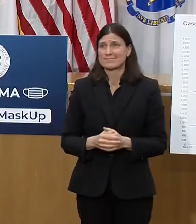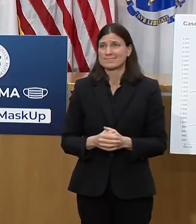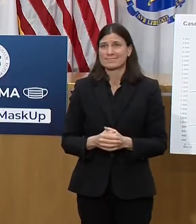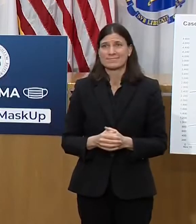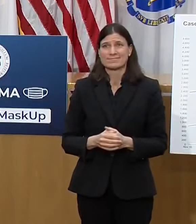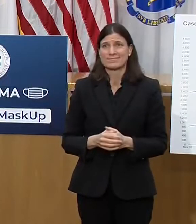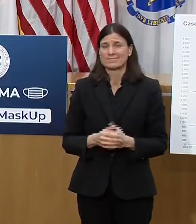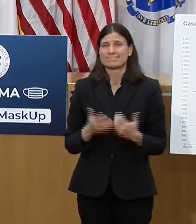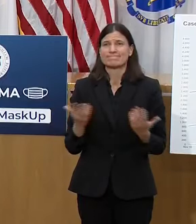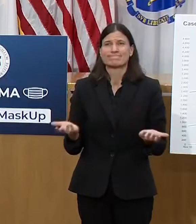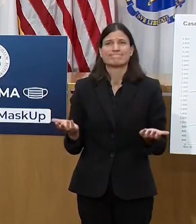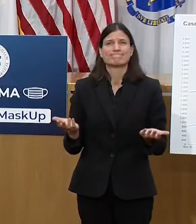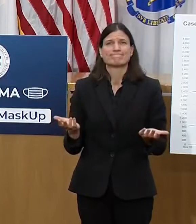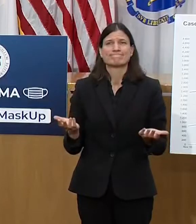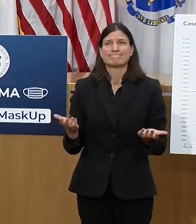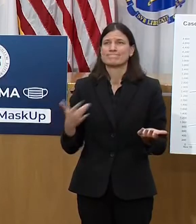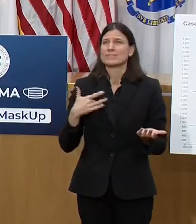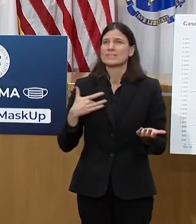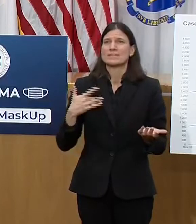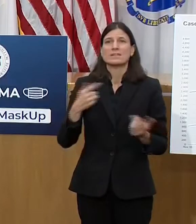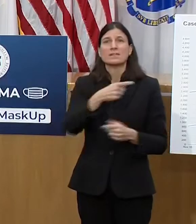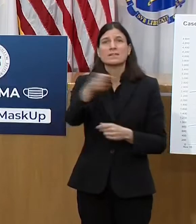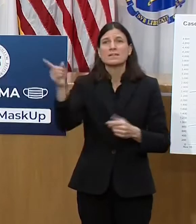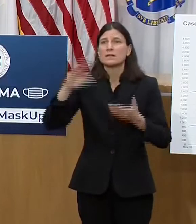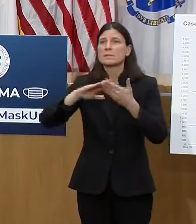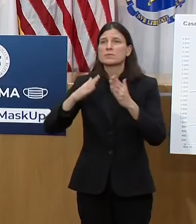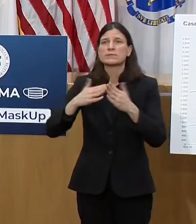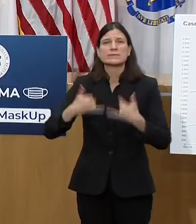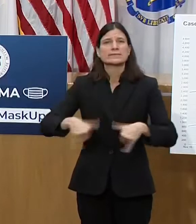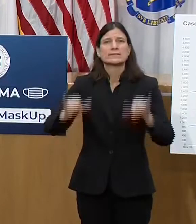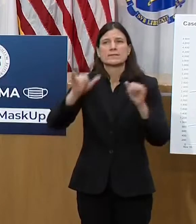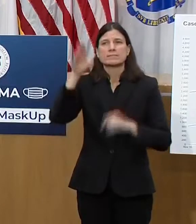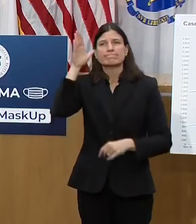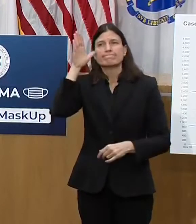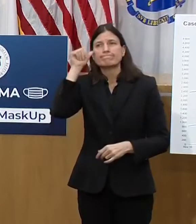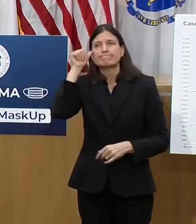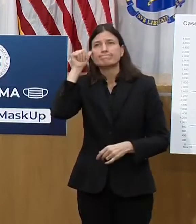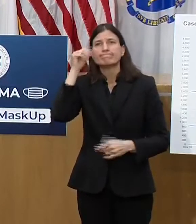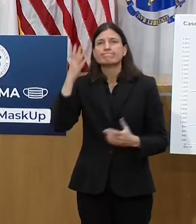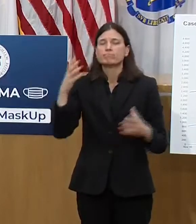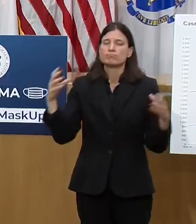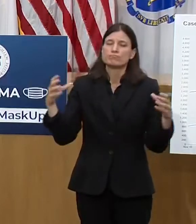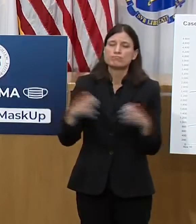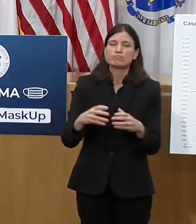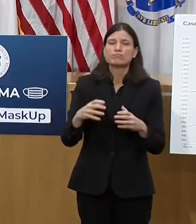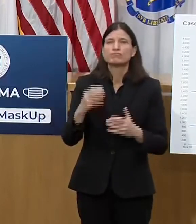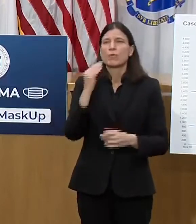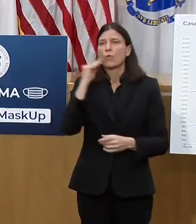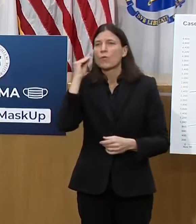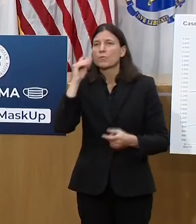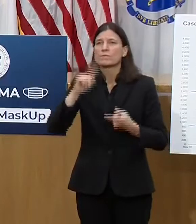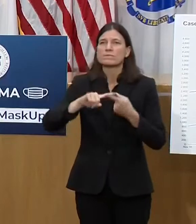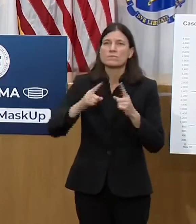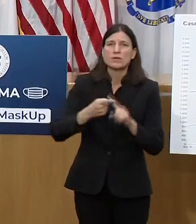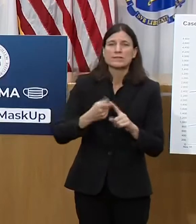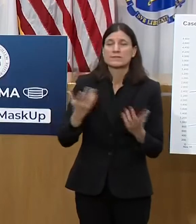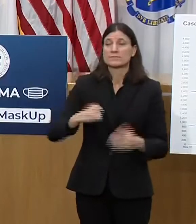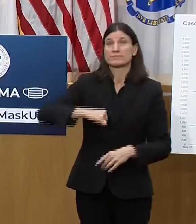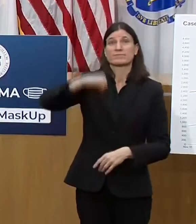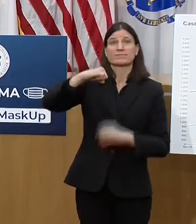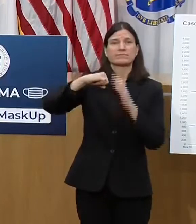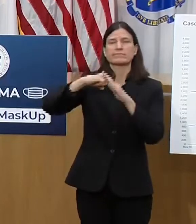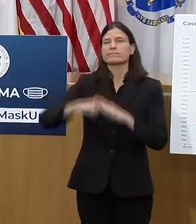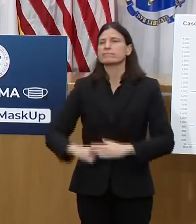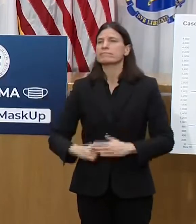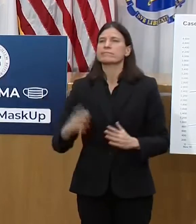friends, they do tend to let their guard down. That's where the virus thrives, and